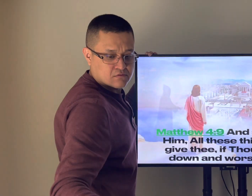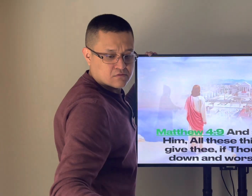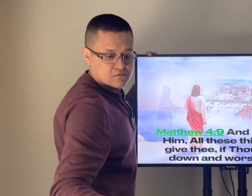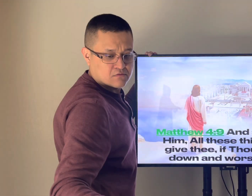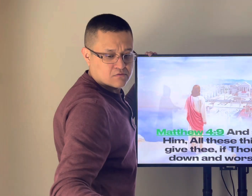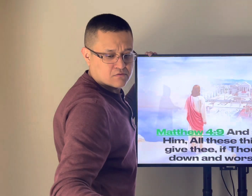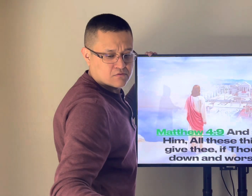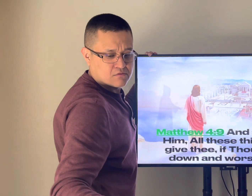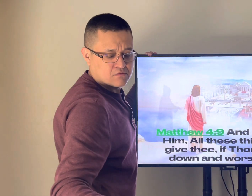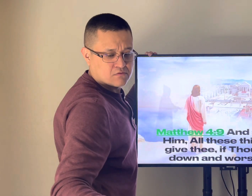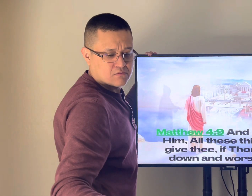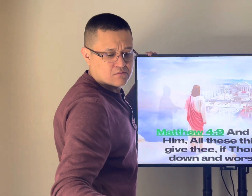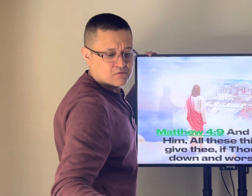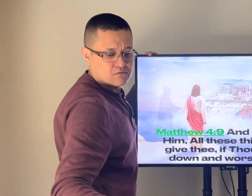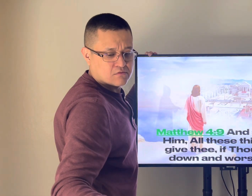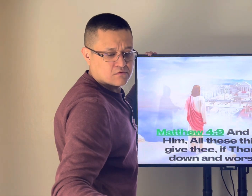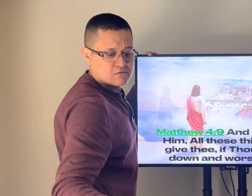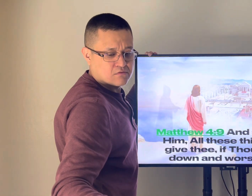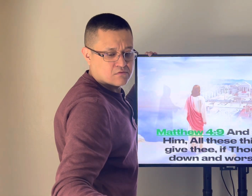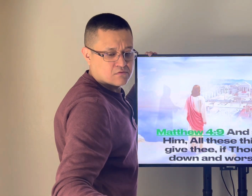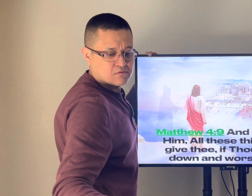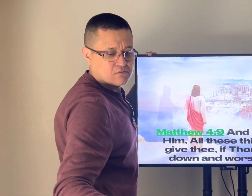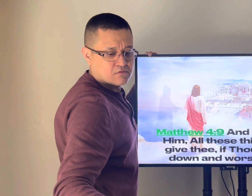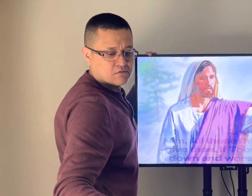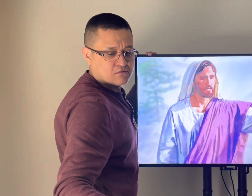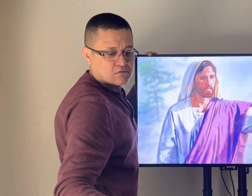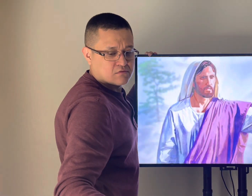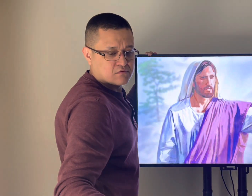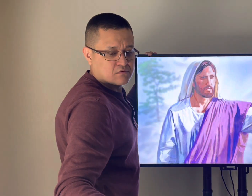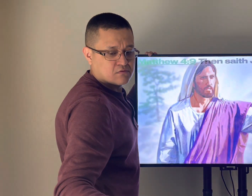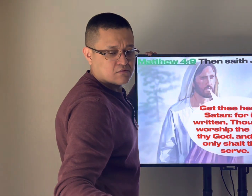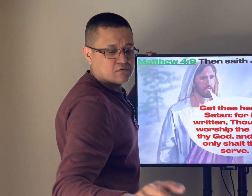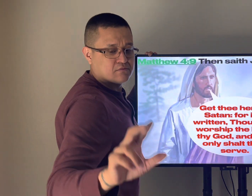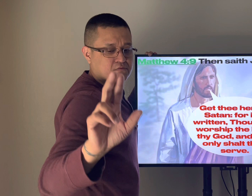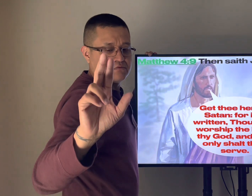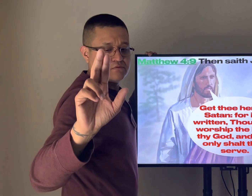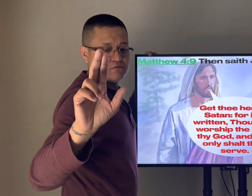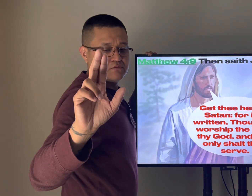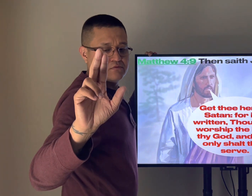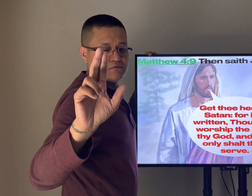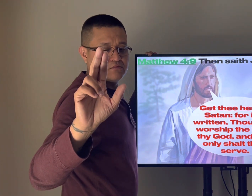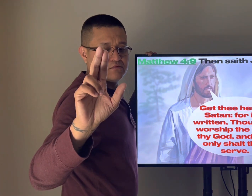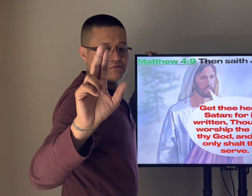of jesus did god became angry no because he is jesus in the flesh